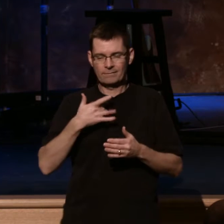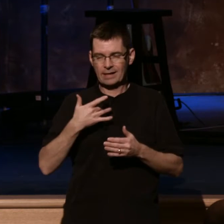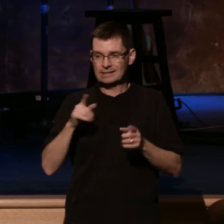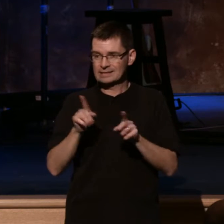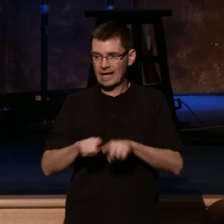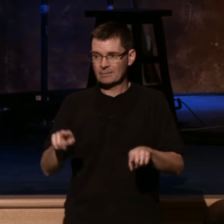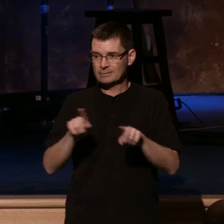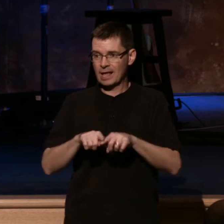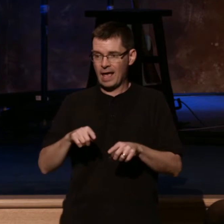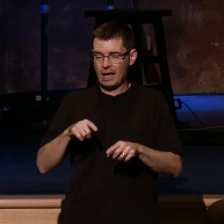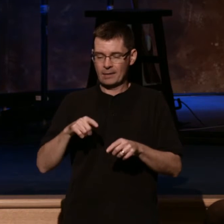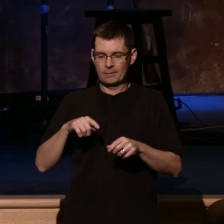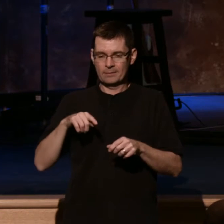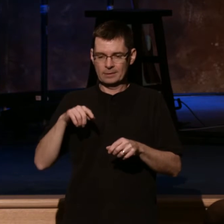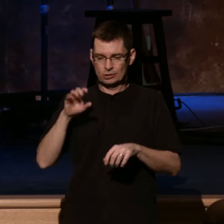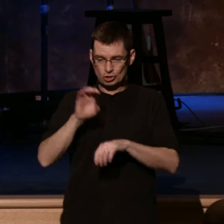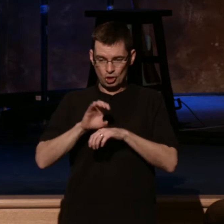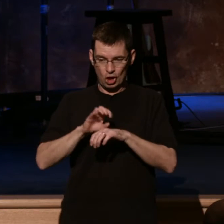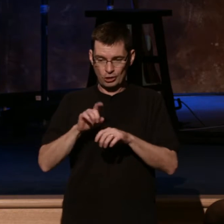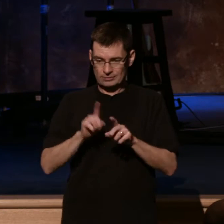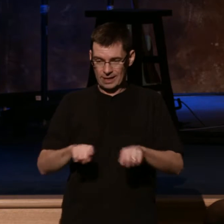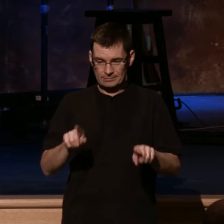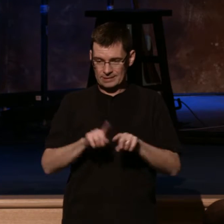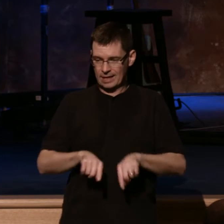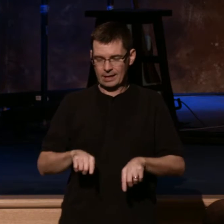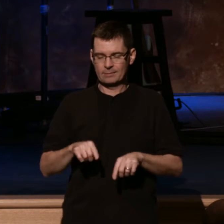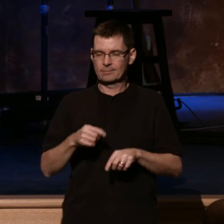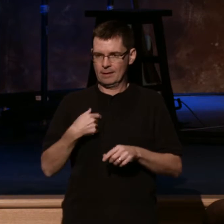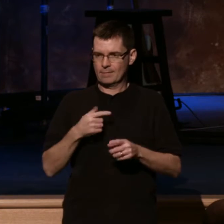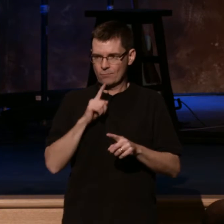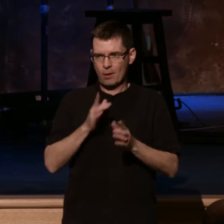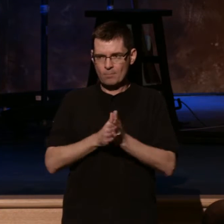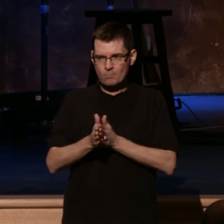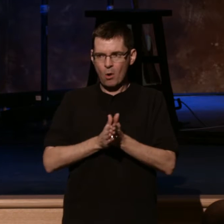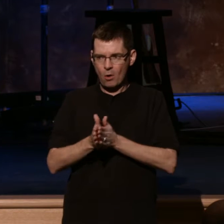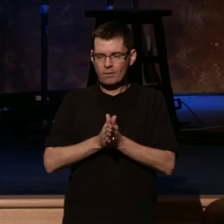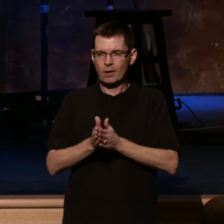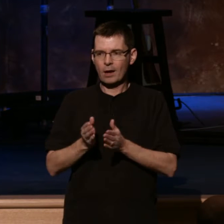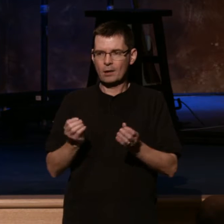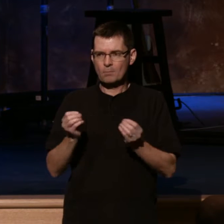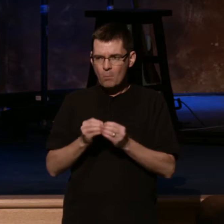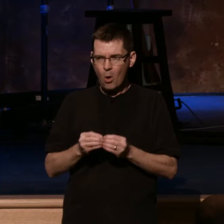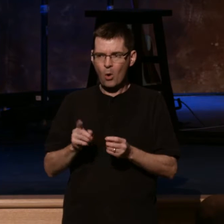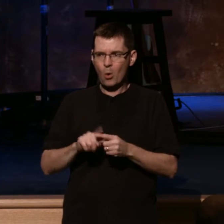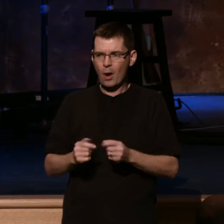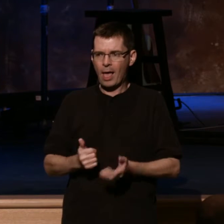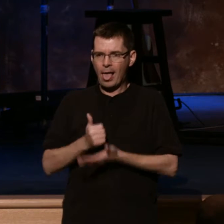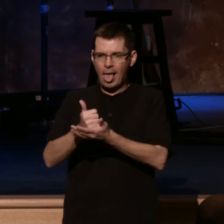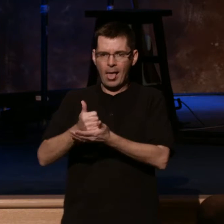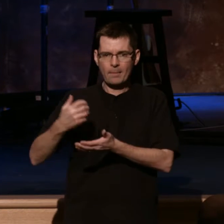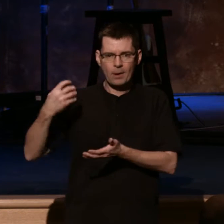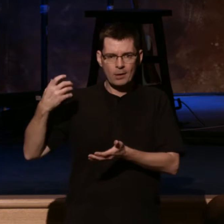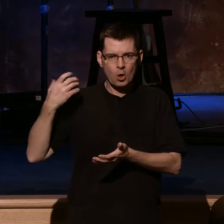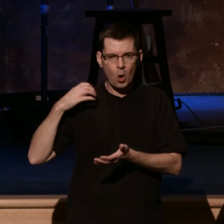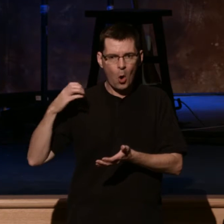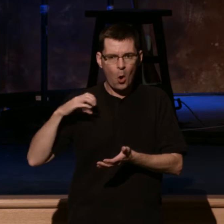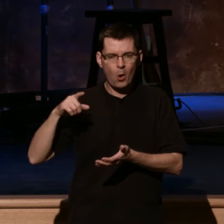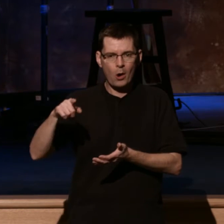and our fancy spandex. So it motivated me to do all I could to help pastors, to coach leaders, to encourage